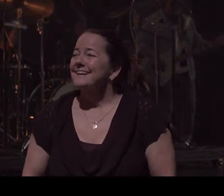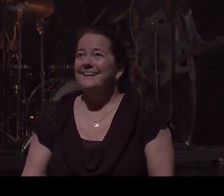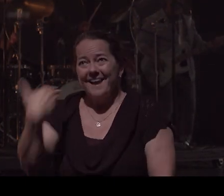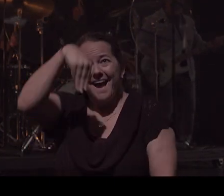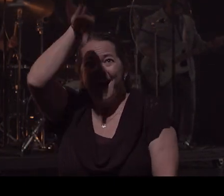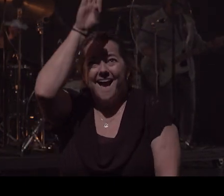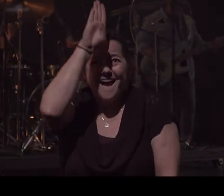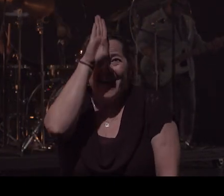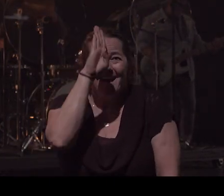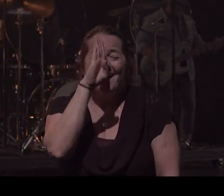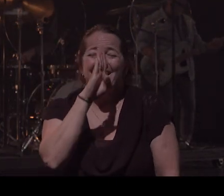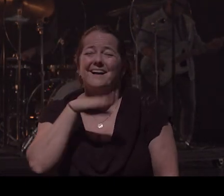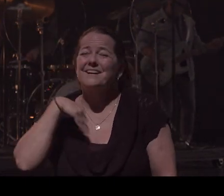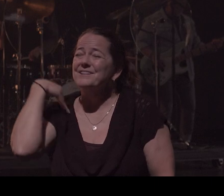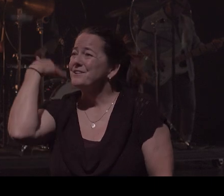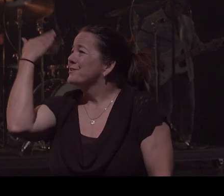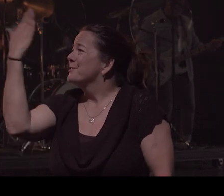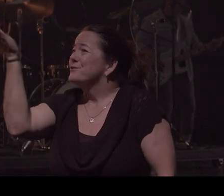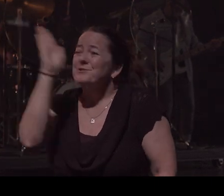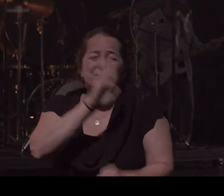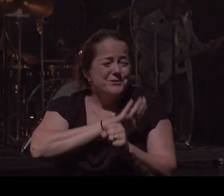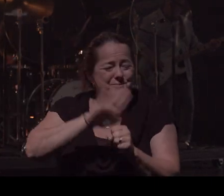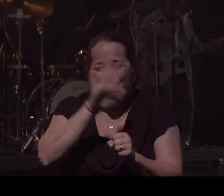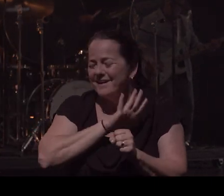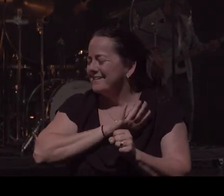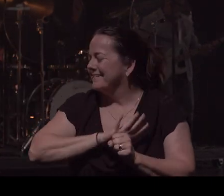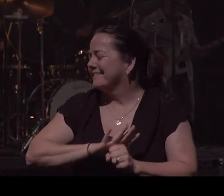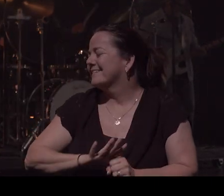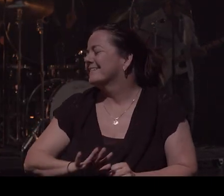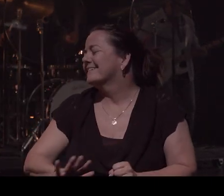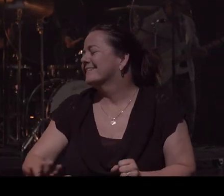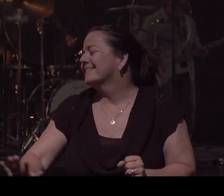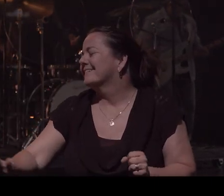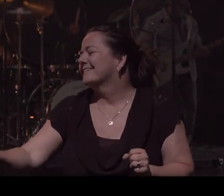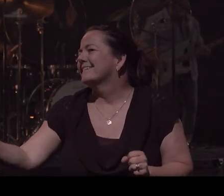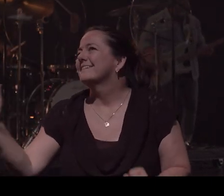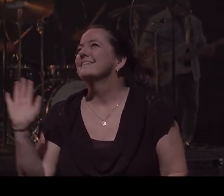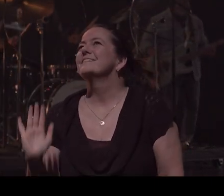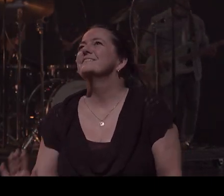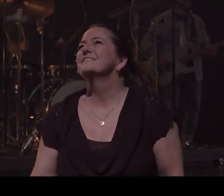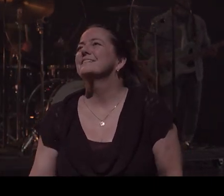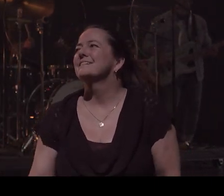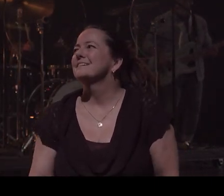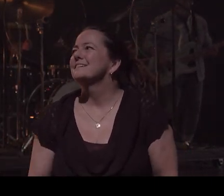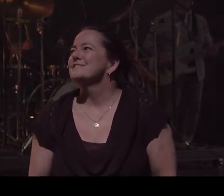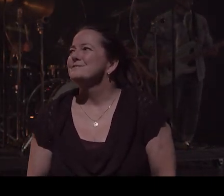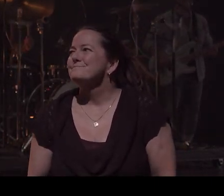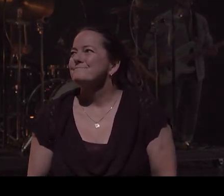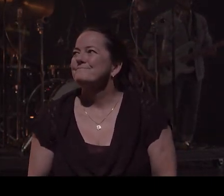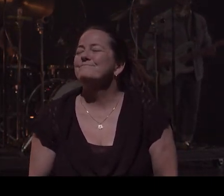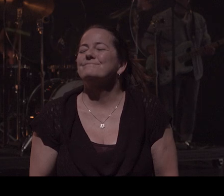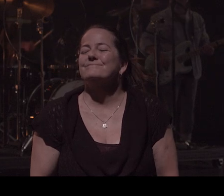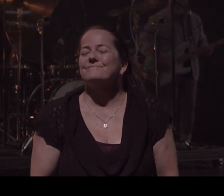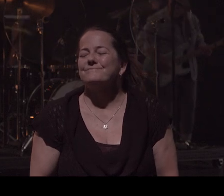And Jireh And are enough I'm already loved